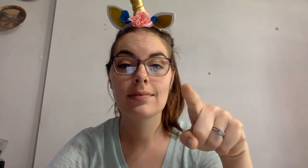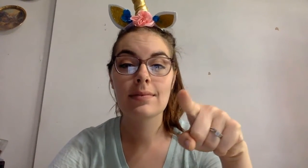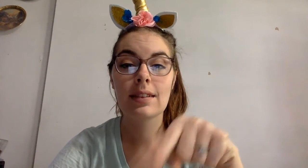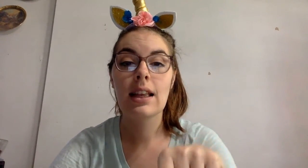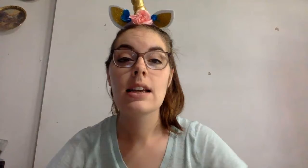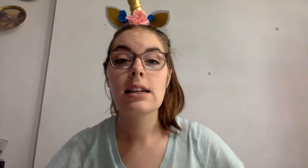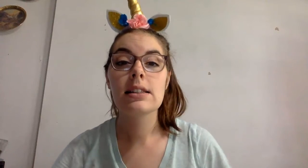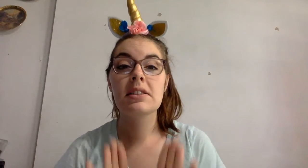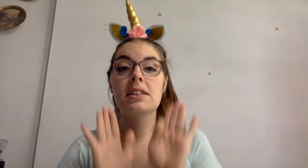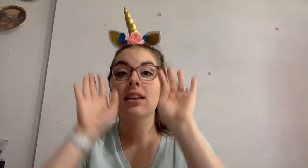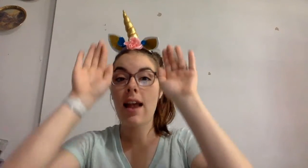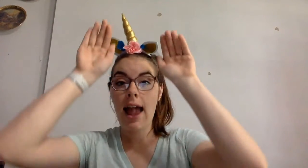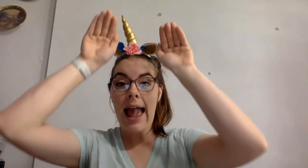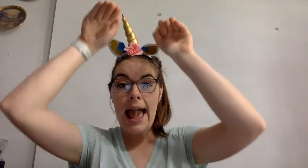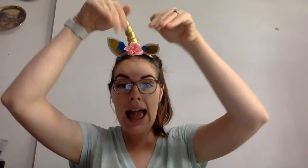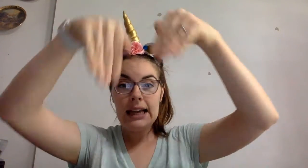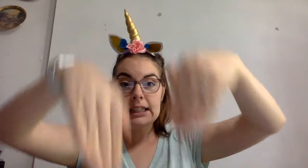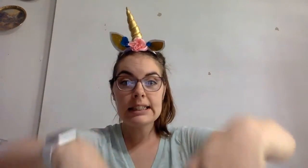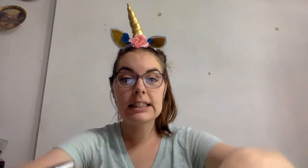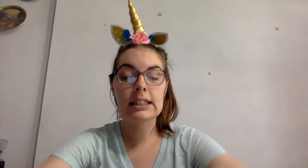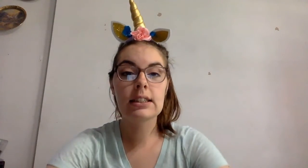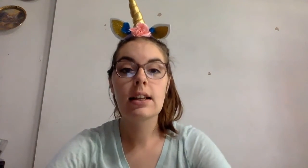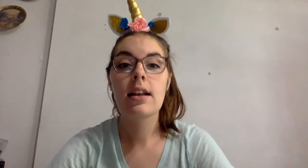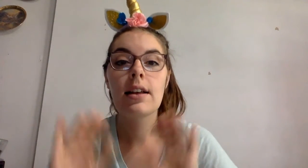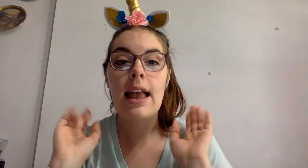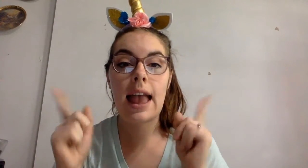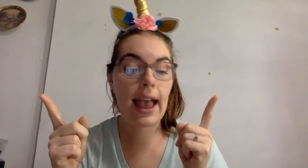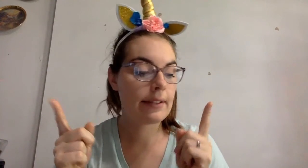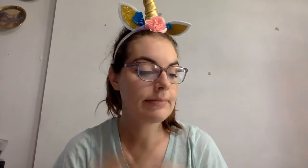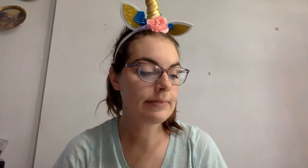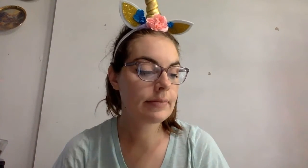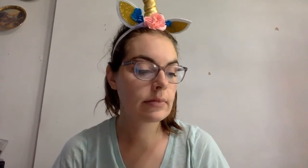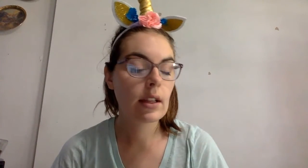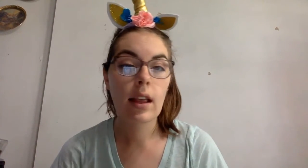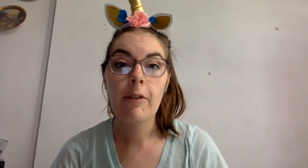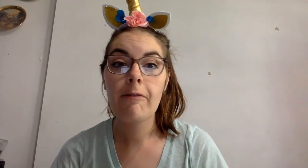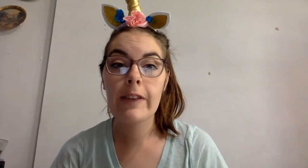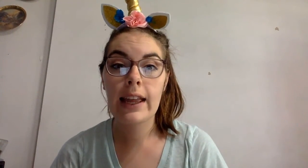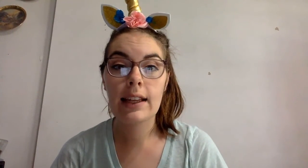T-a-g. A. Fan.